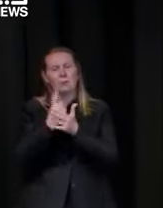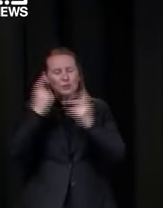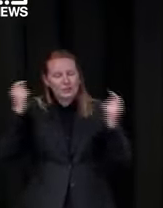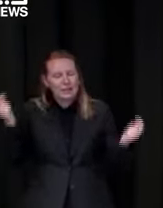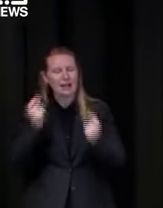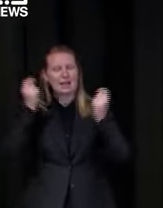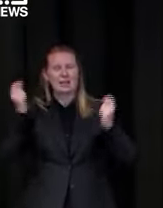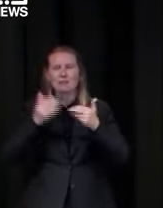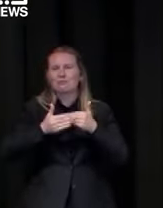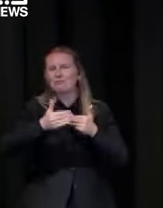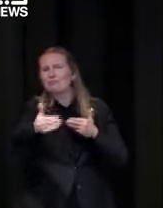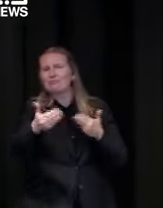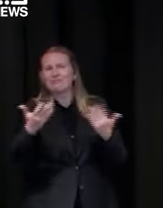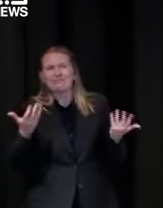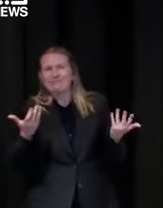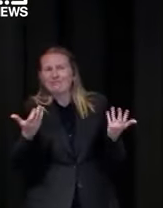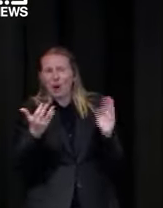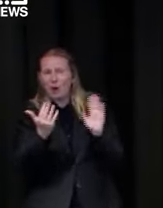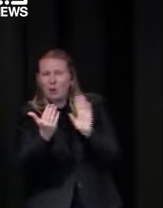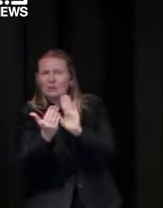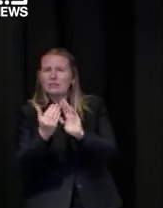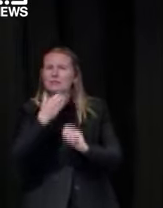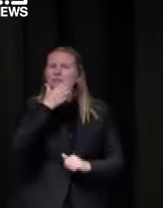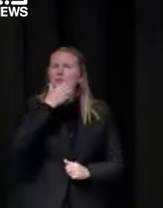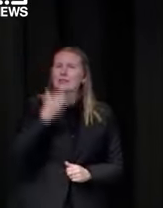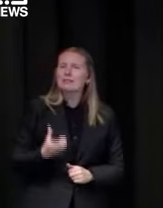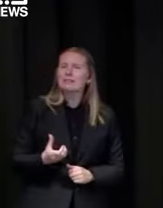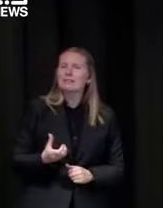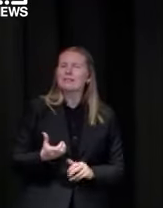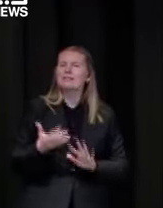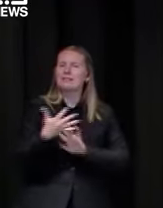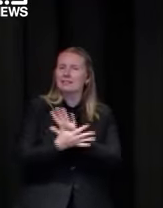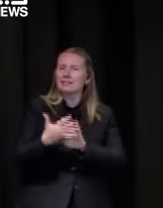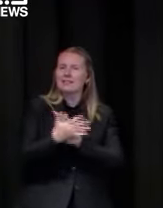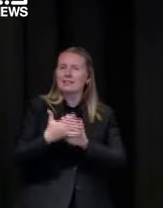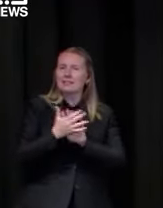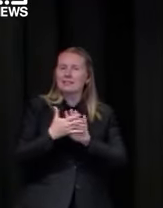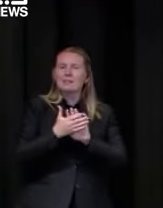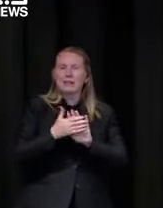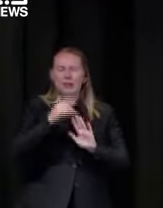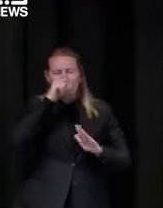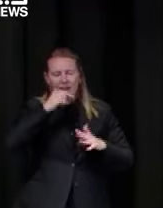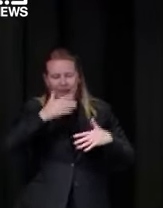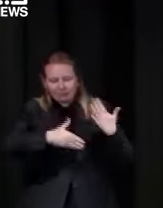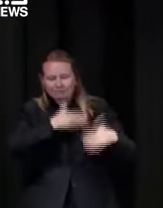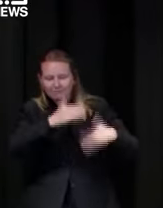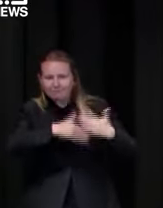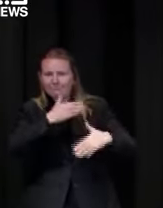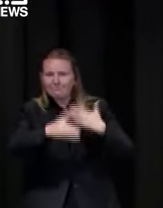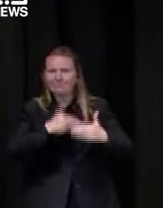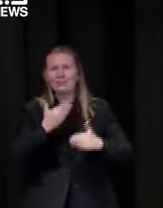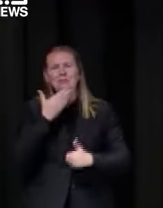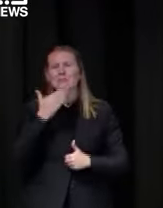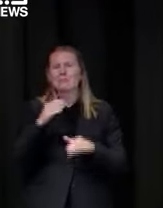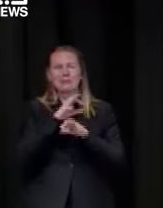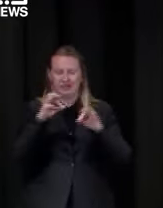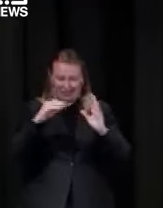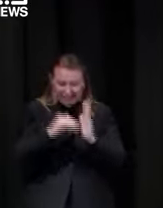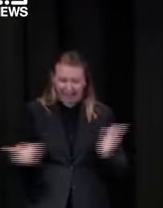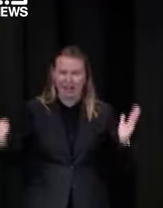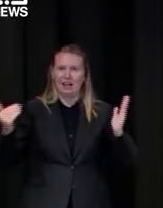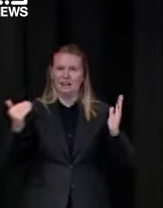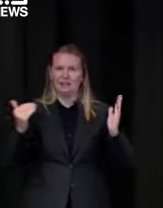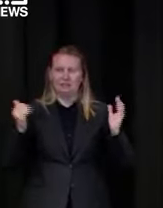weeks ahead of christmas and christmas where all of this is behind us so let's not any of us do anything right now despite how